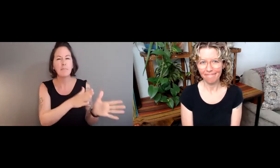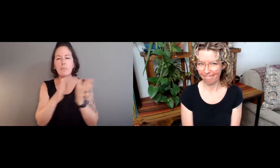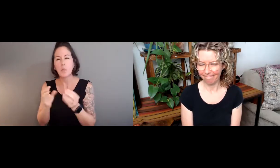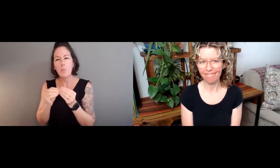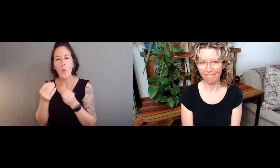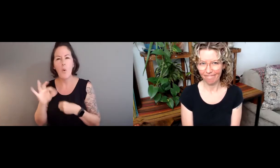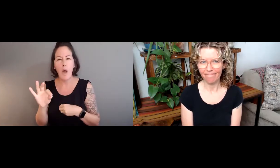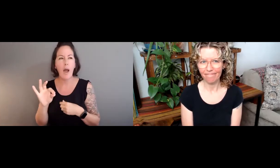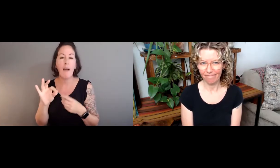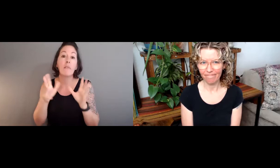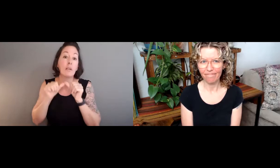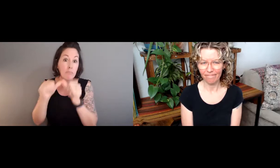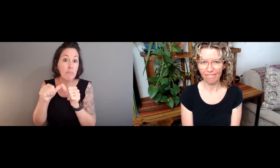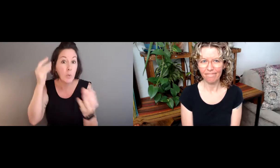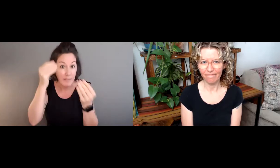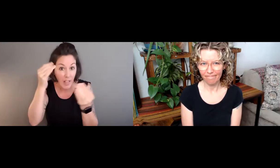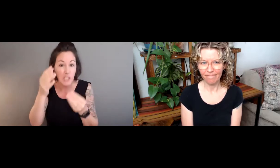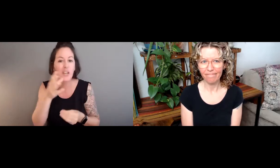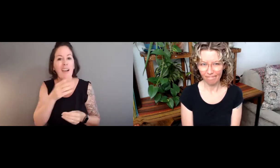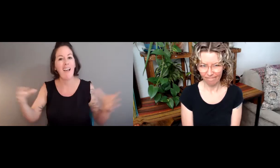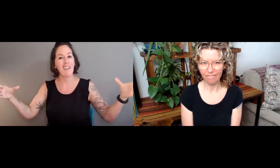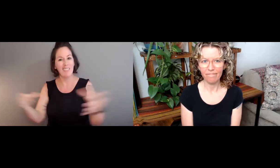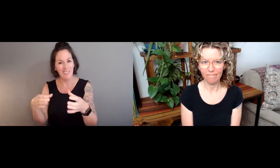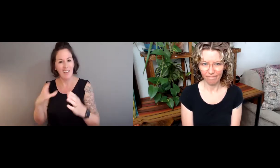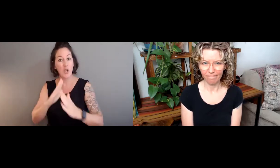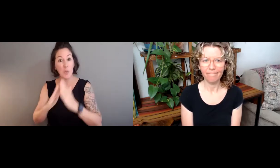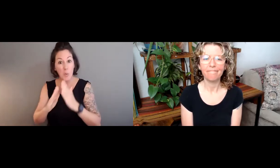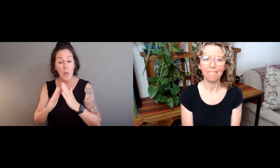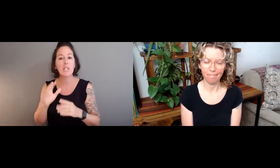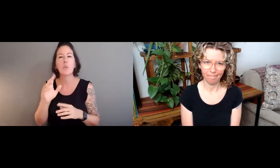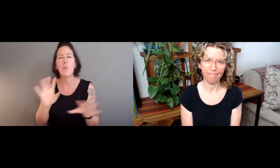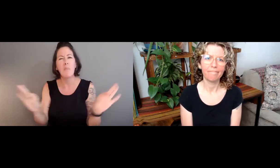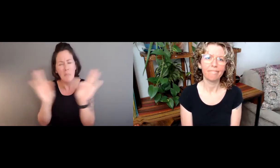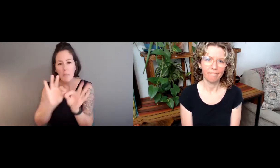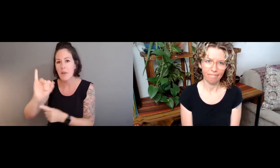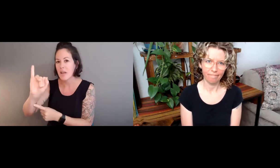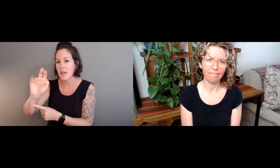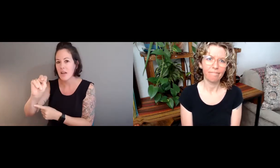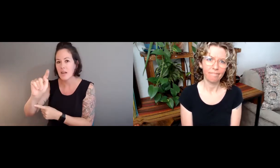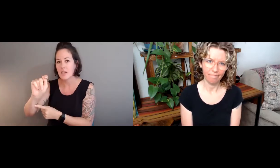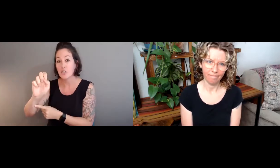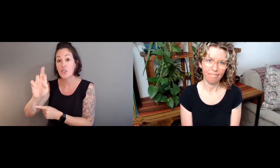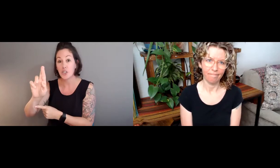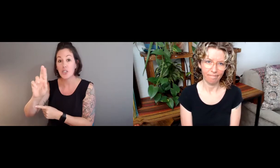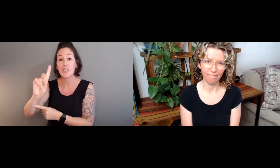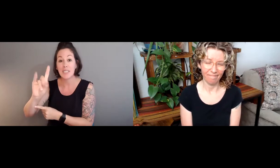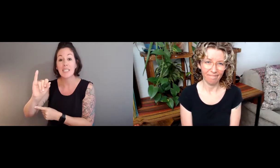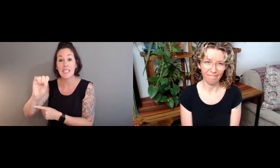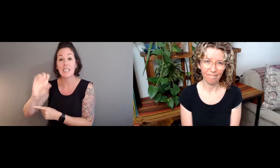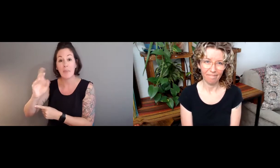There's no one solution. Again, it's more about continual reflection and engaging the community.